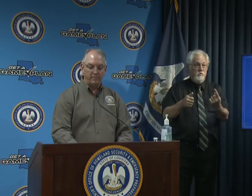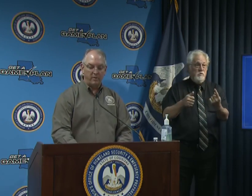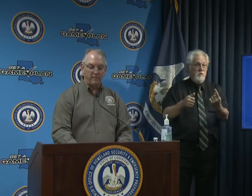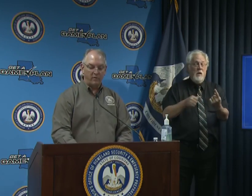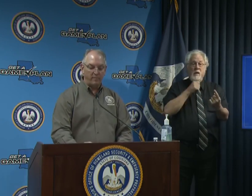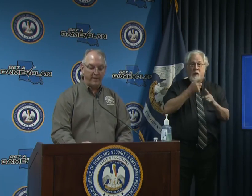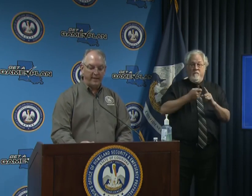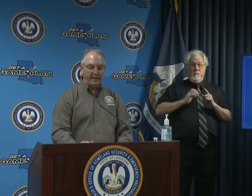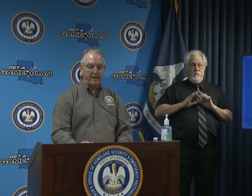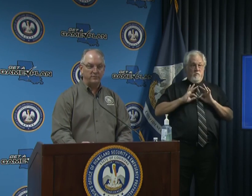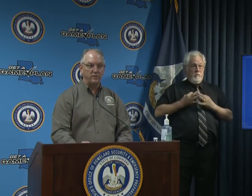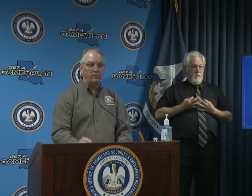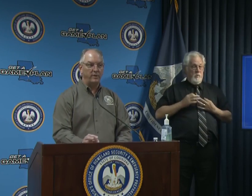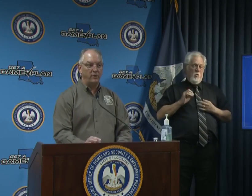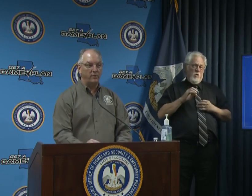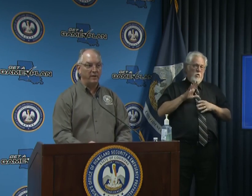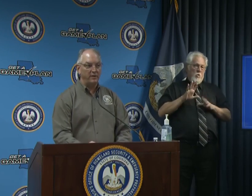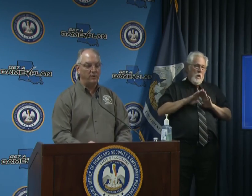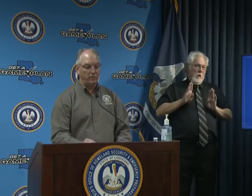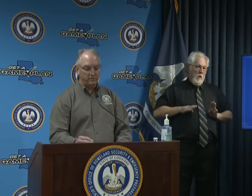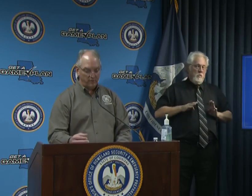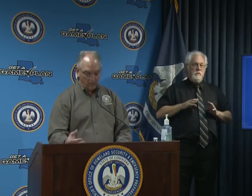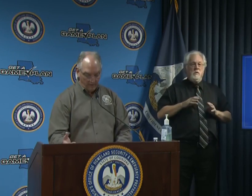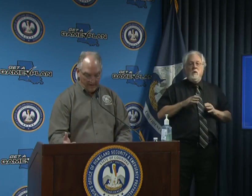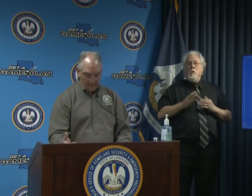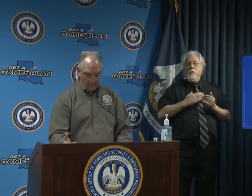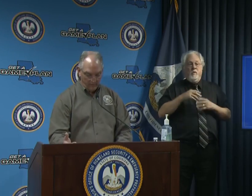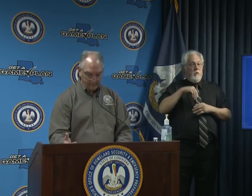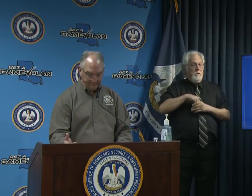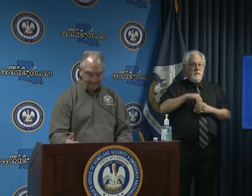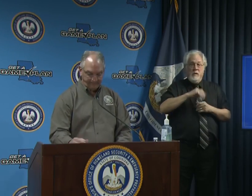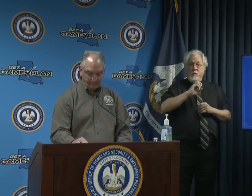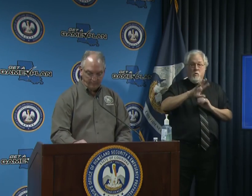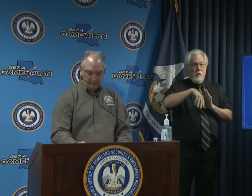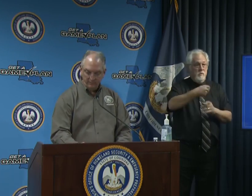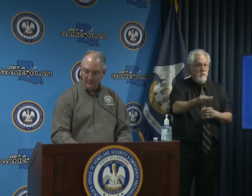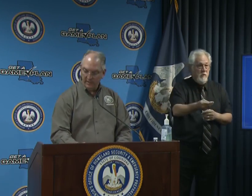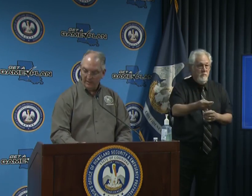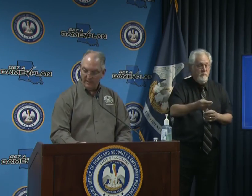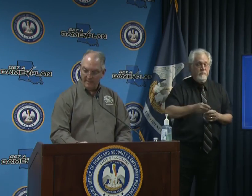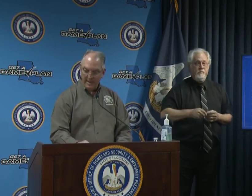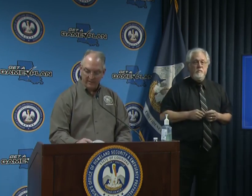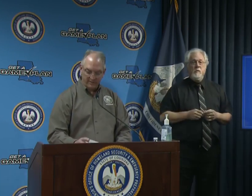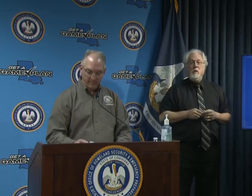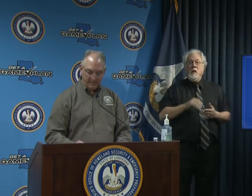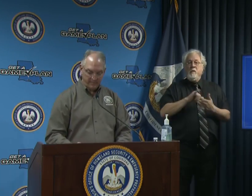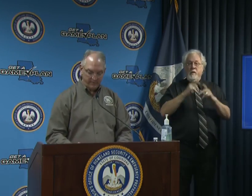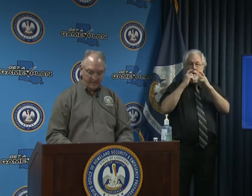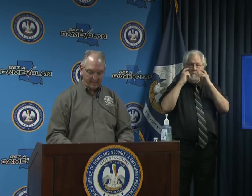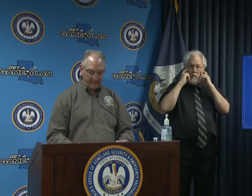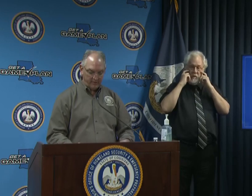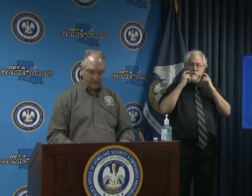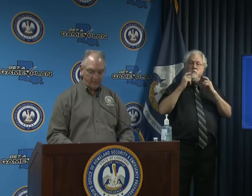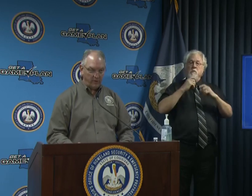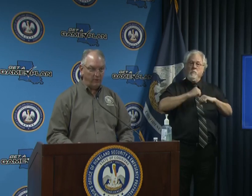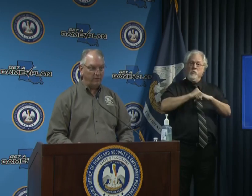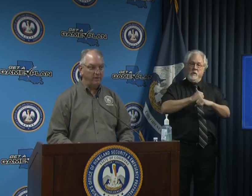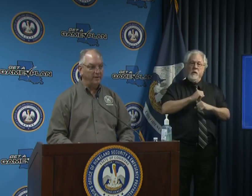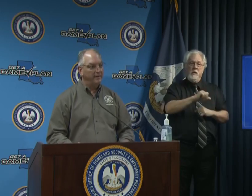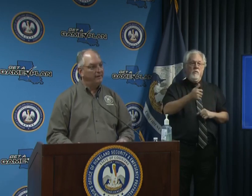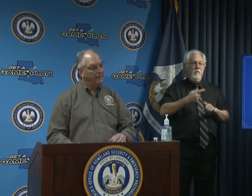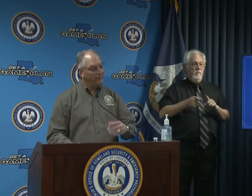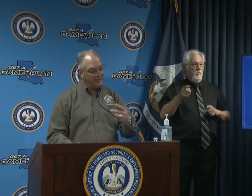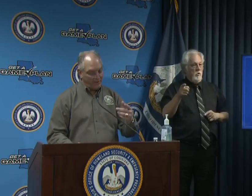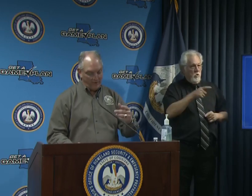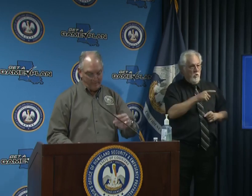part of your immediate household whether you're indoors or outdoors that mask is meant to protect others from you